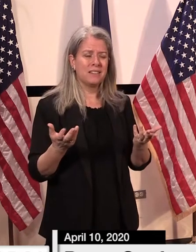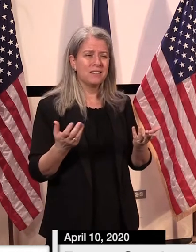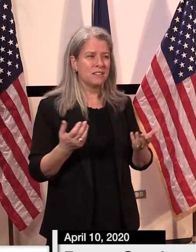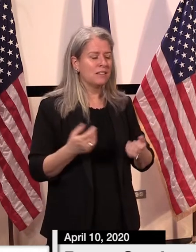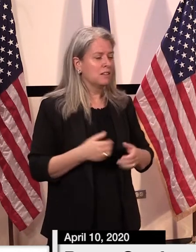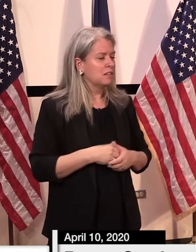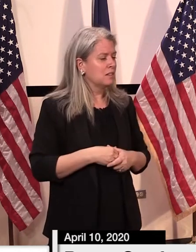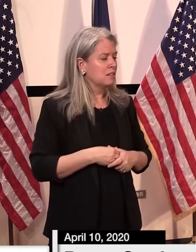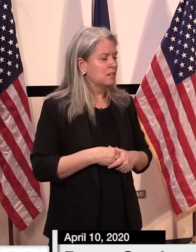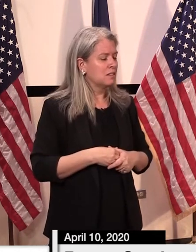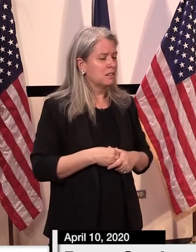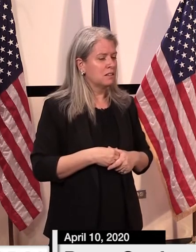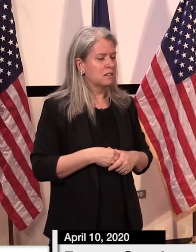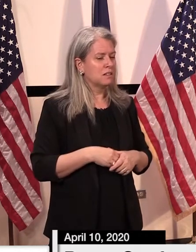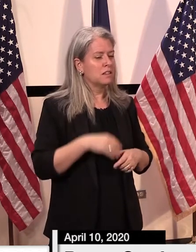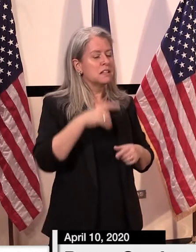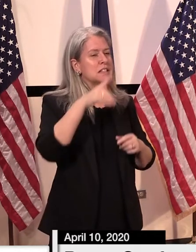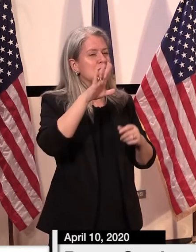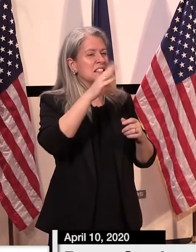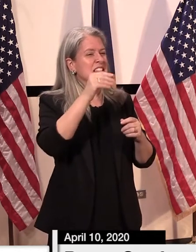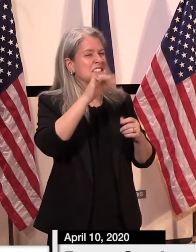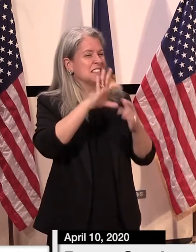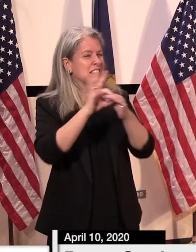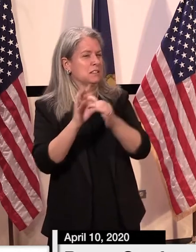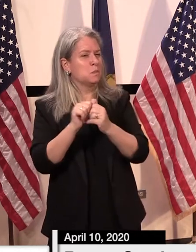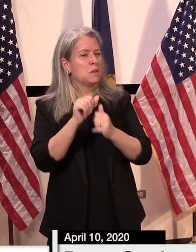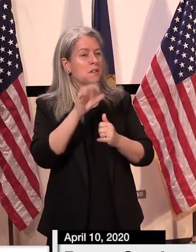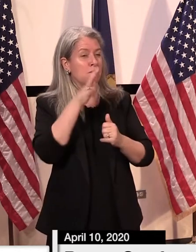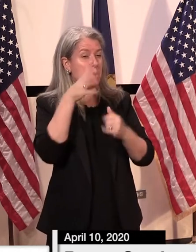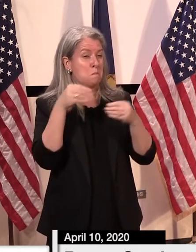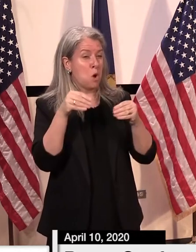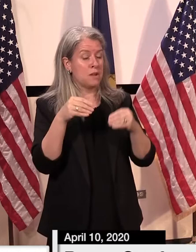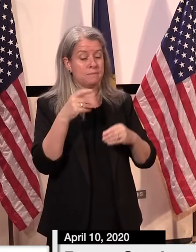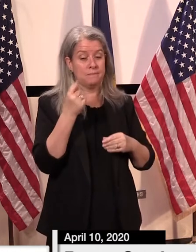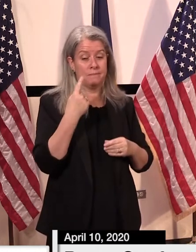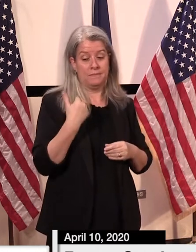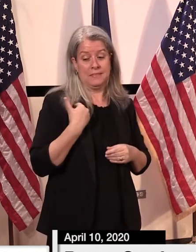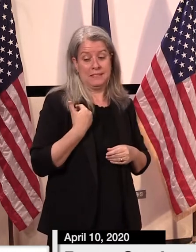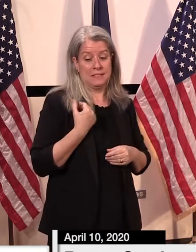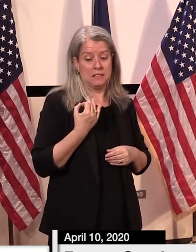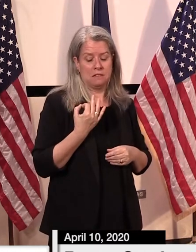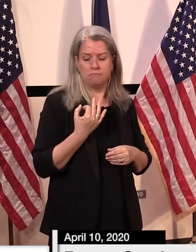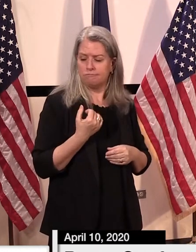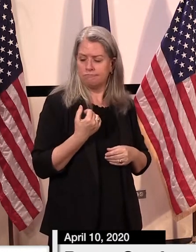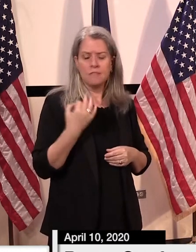just, about farmers markets. Last Friday, um,